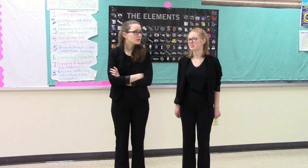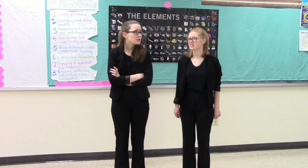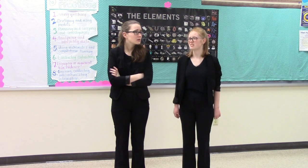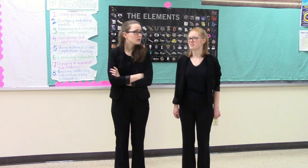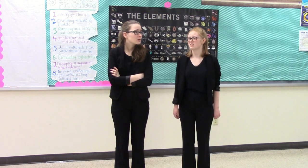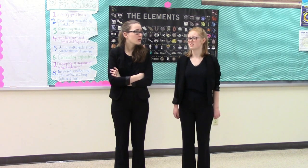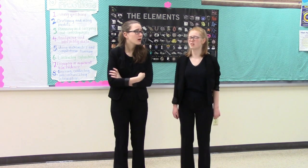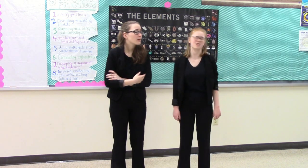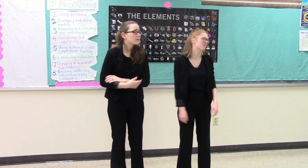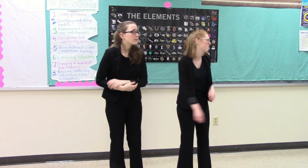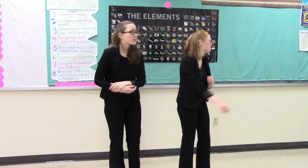Ugh!